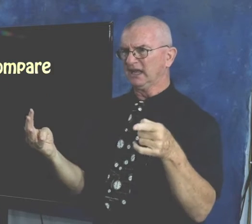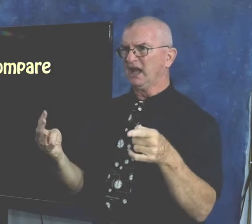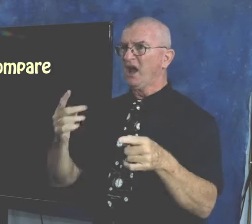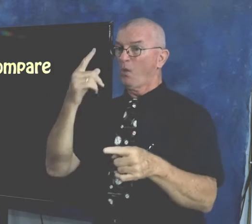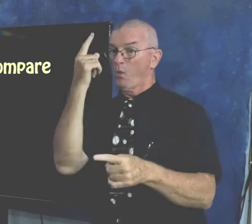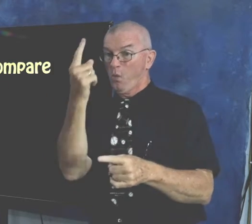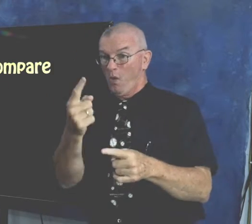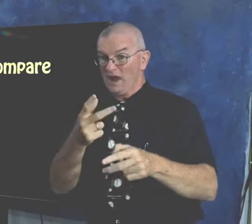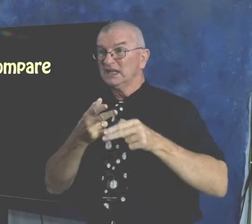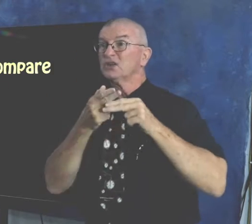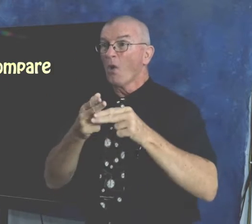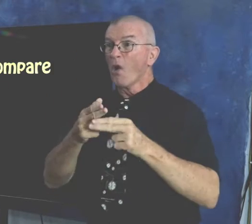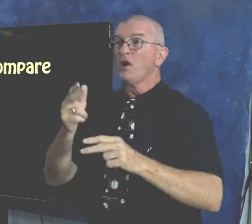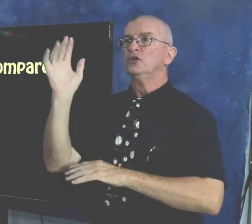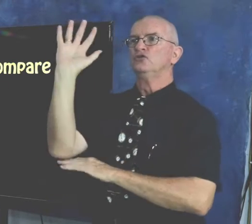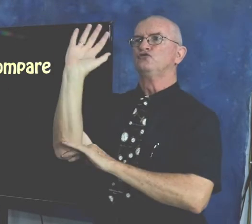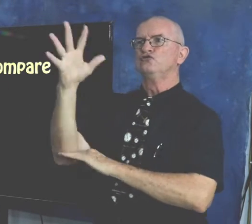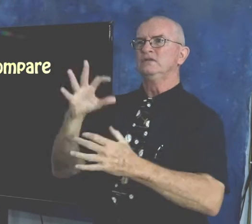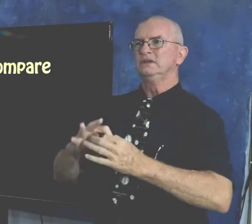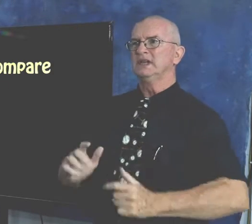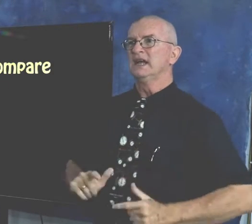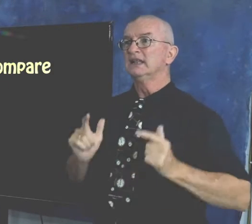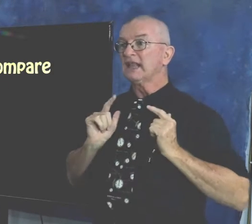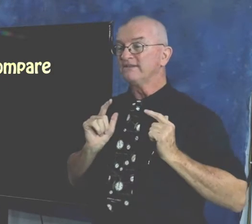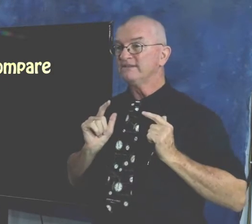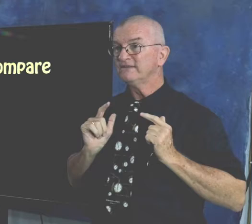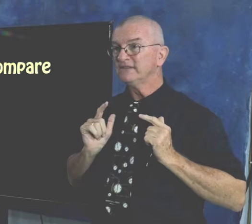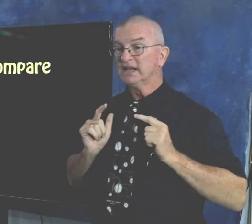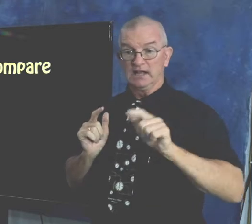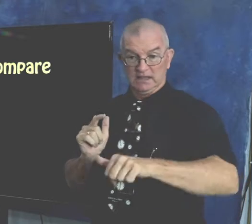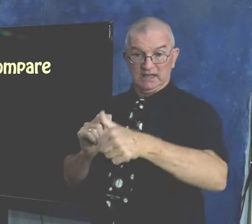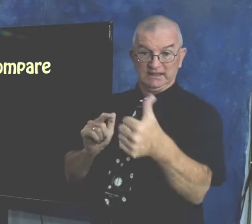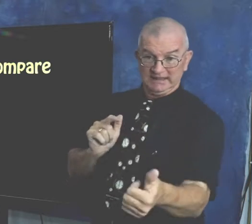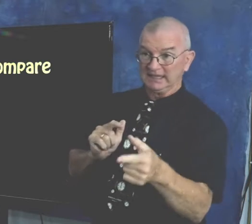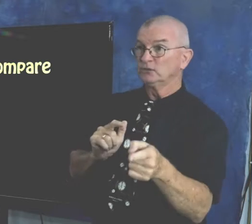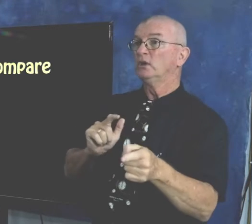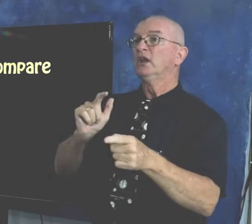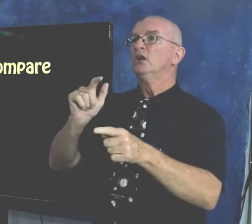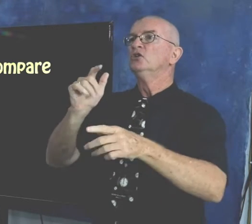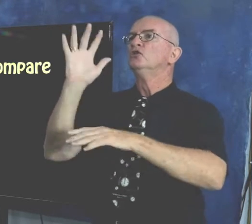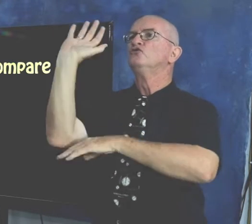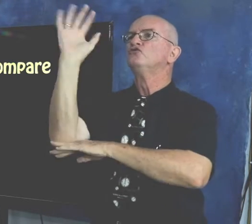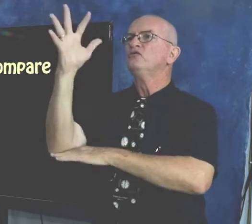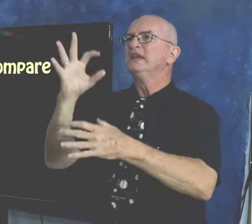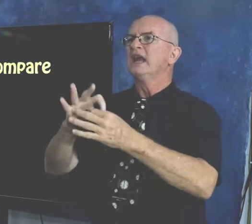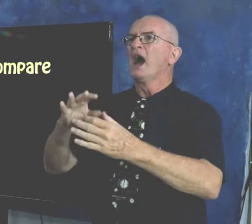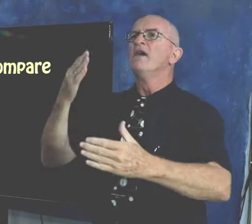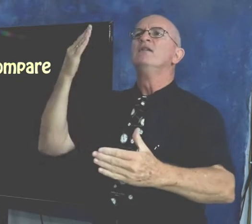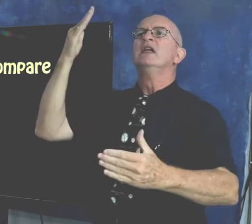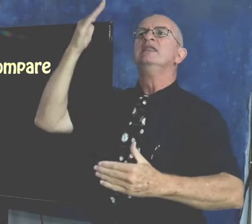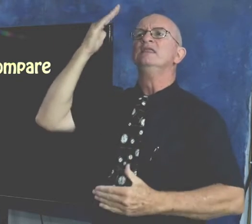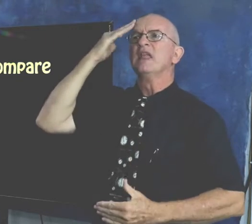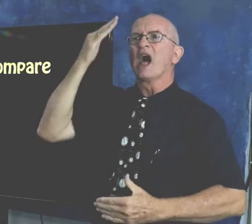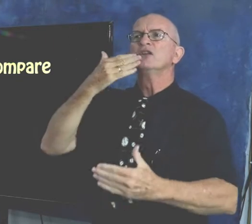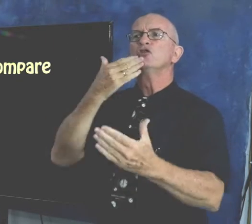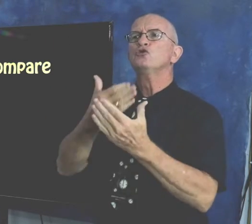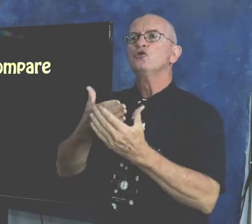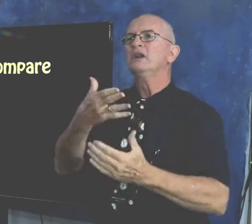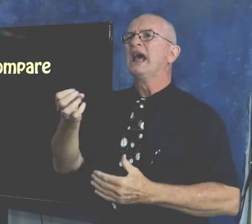One was called the tree of life. The next one was called the tree of knowledge of good and